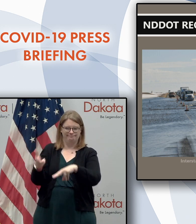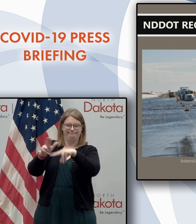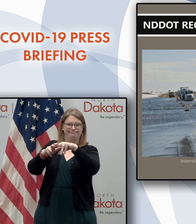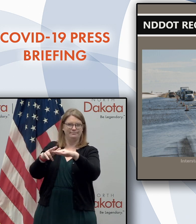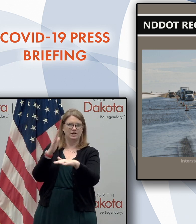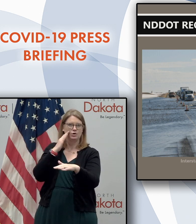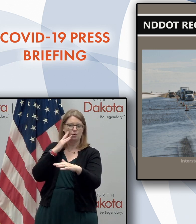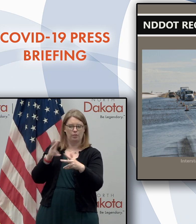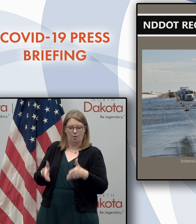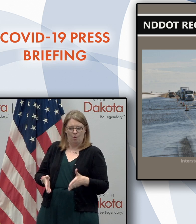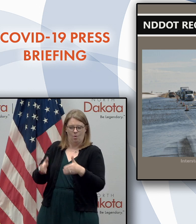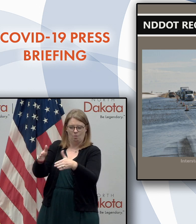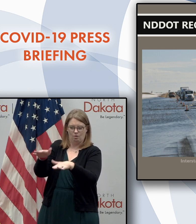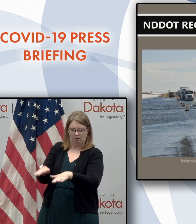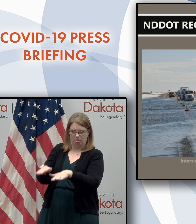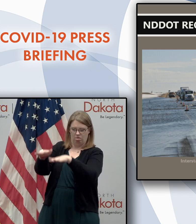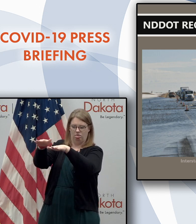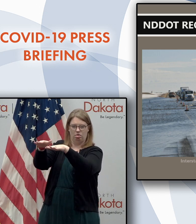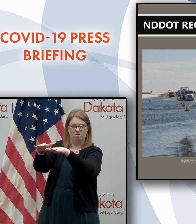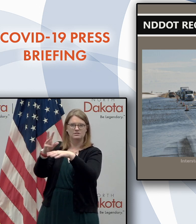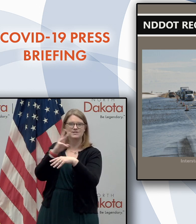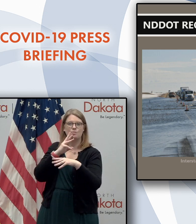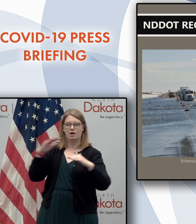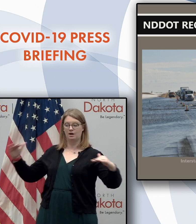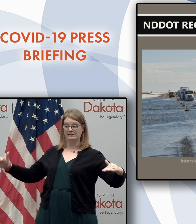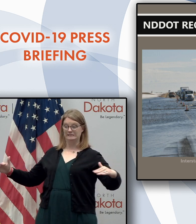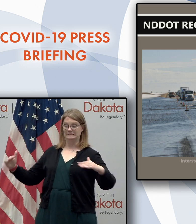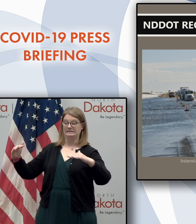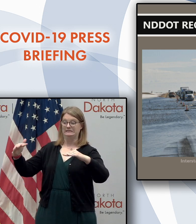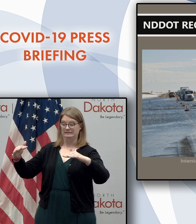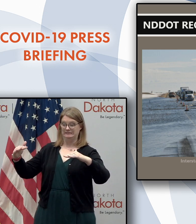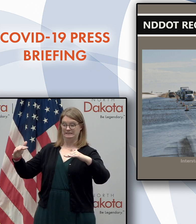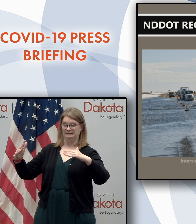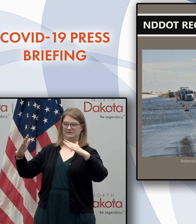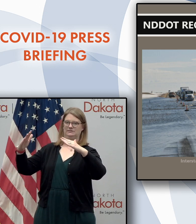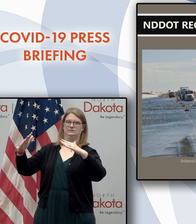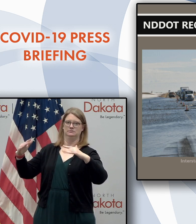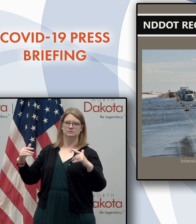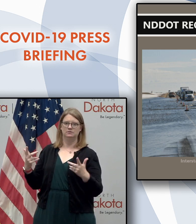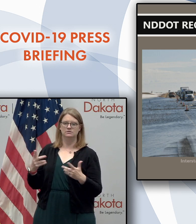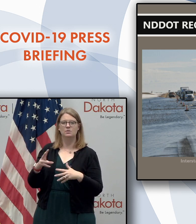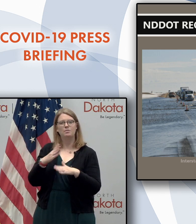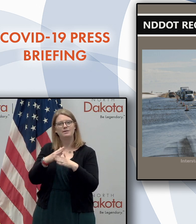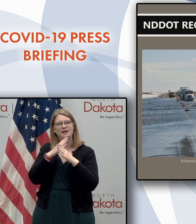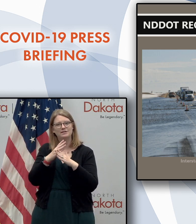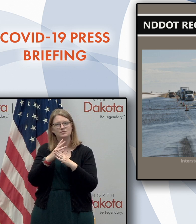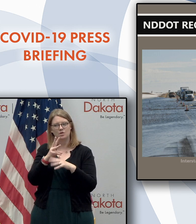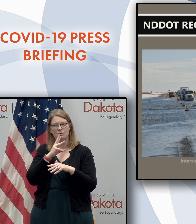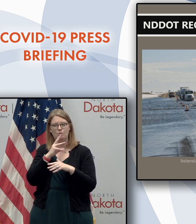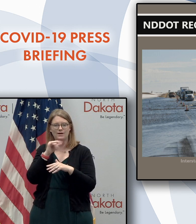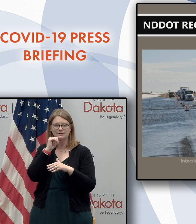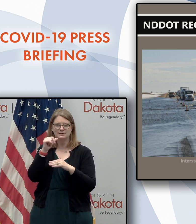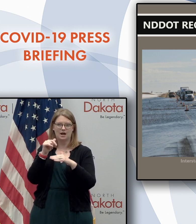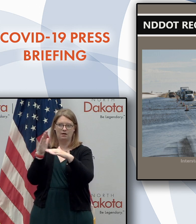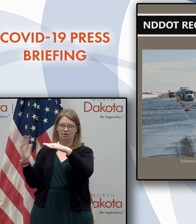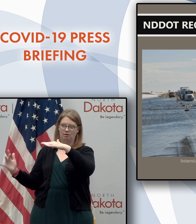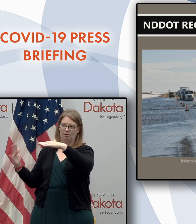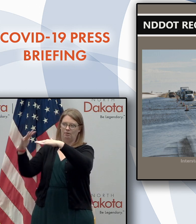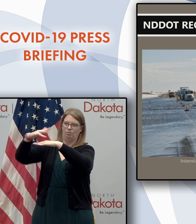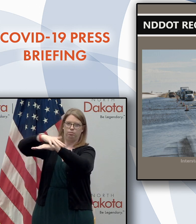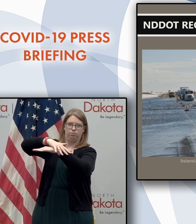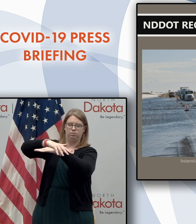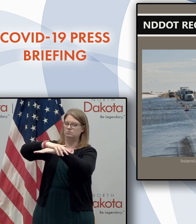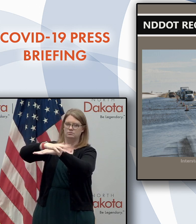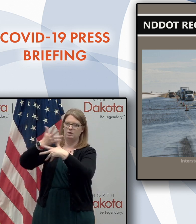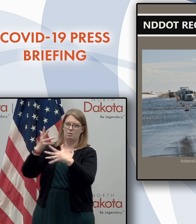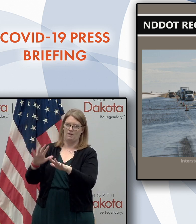resilience for future high water moments. But we'll, uh, we'll be able to protect these roadways from going under water, increase safety for the traveling public.